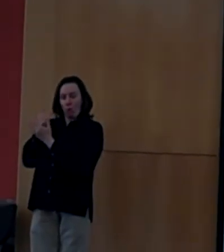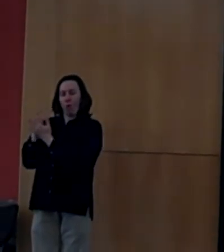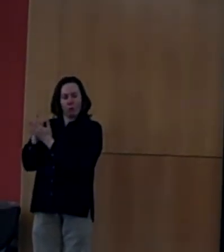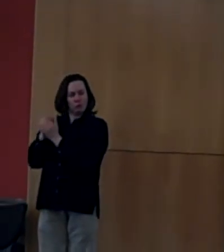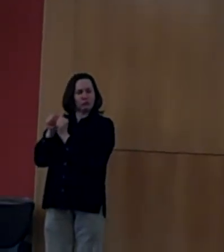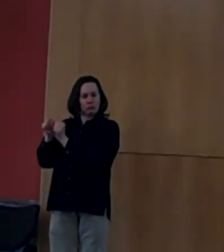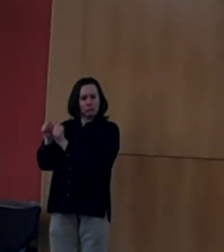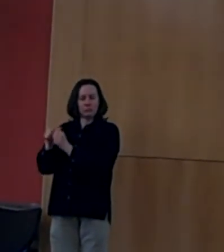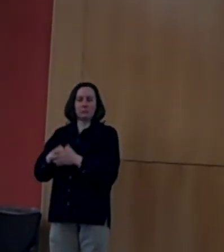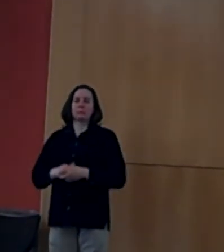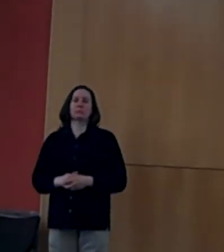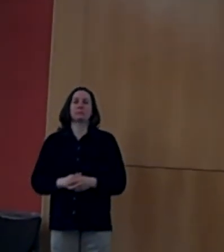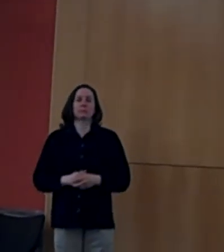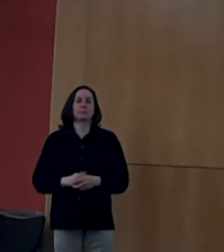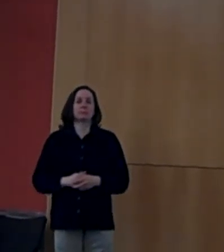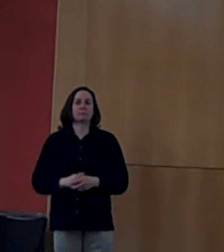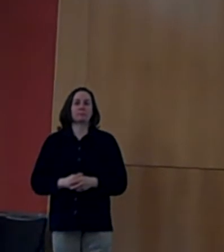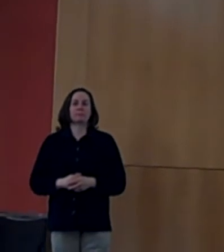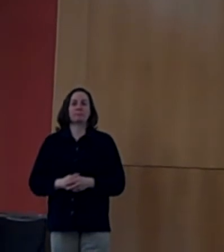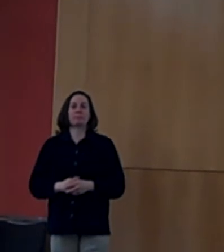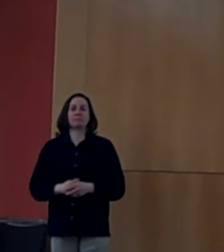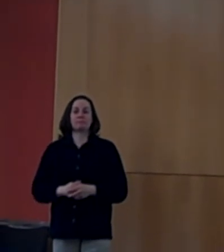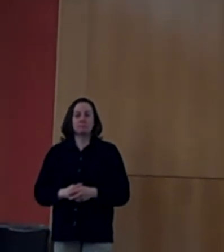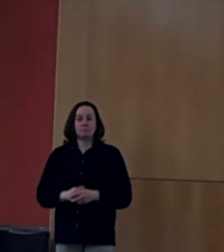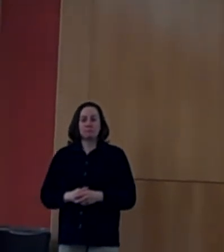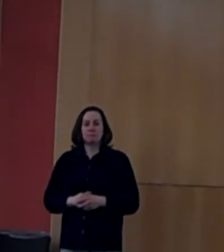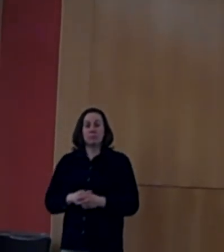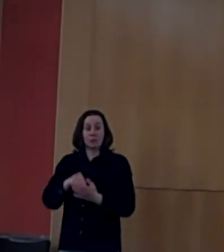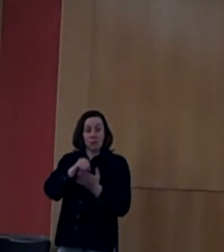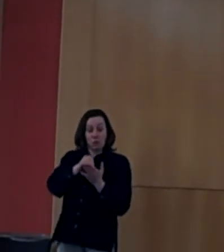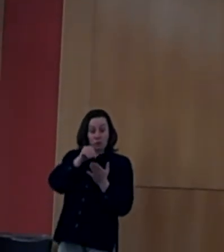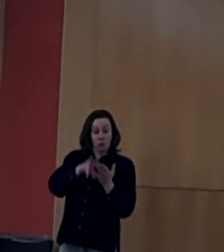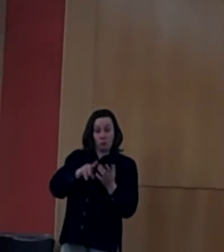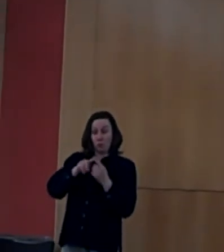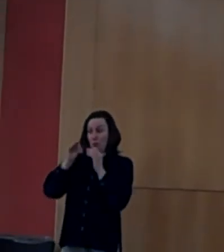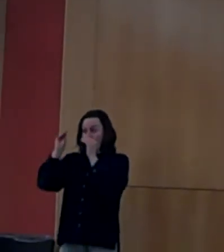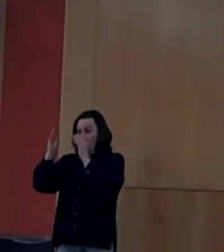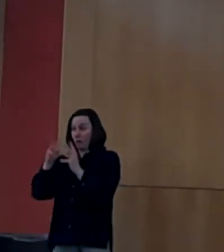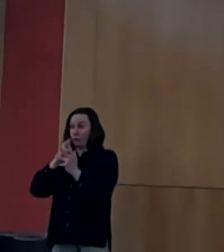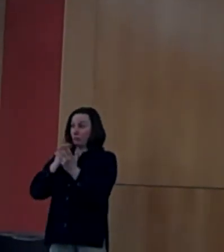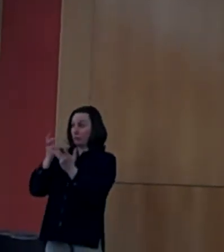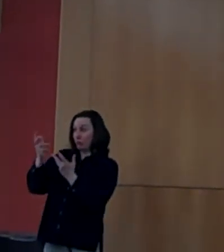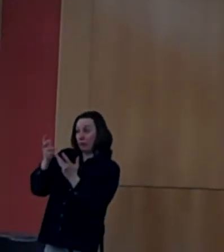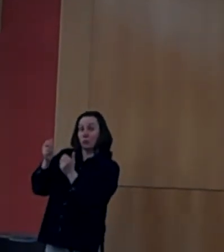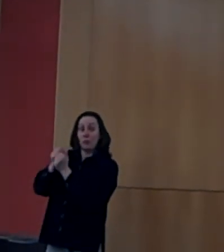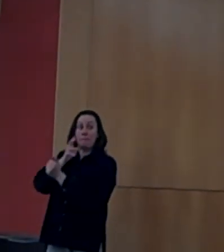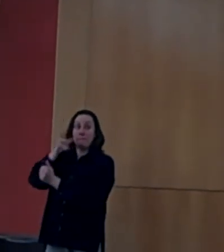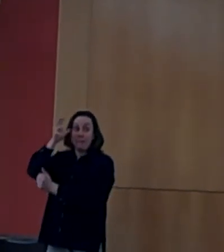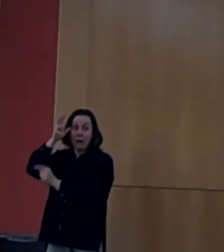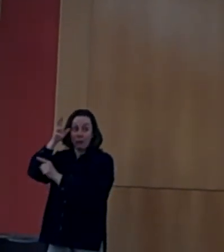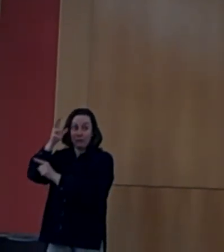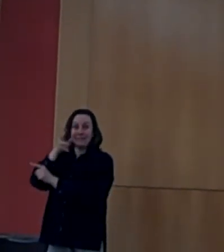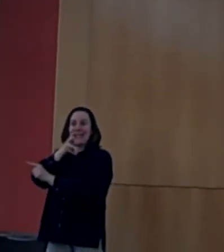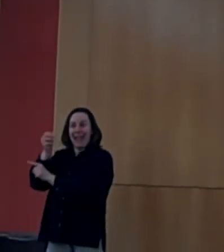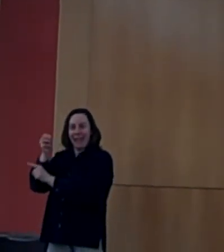adjustments, there was student-instructor interactions, not only face-to-face with my parents, but also with online